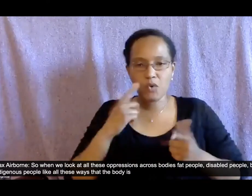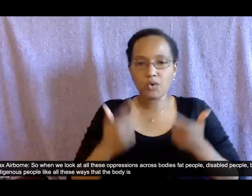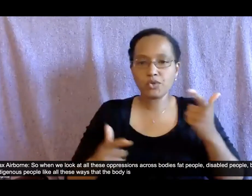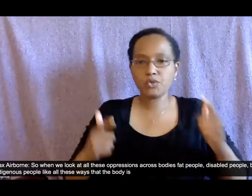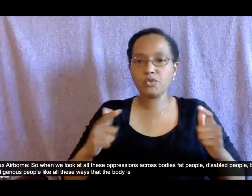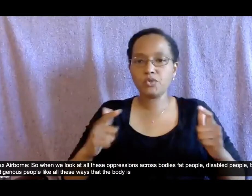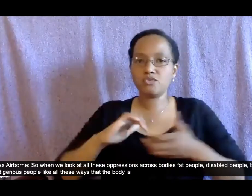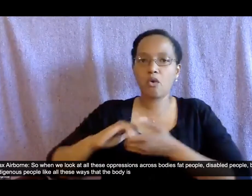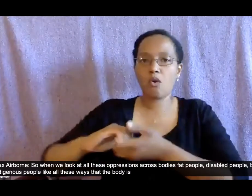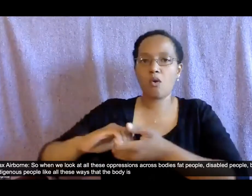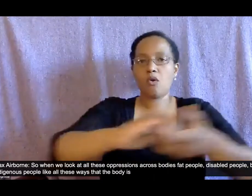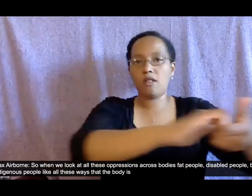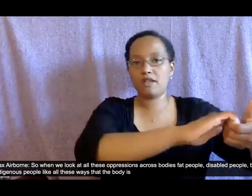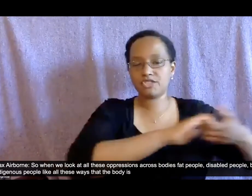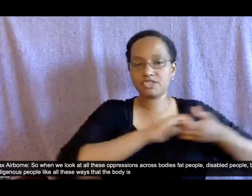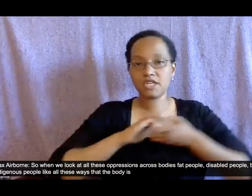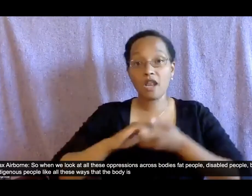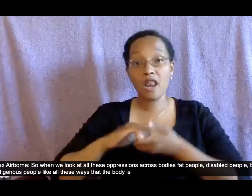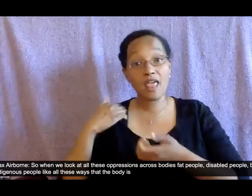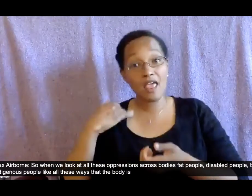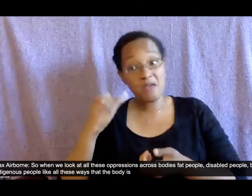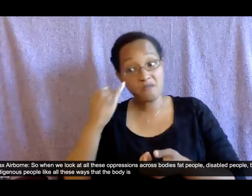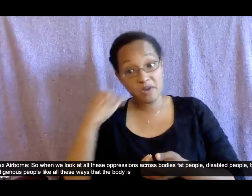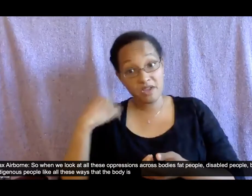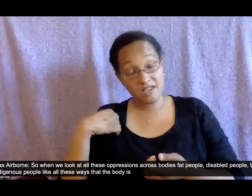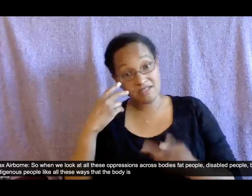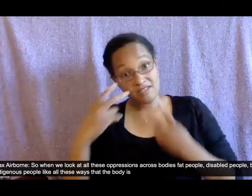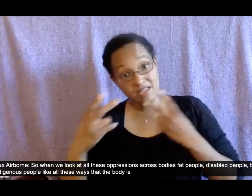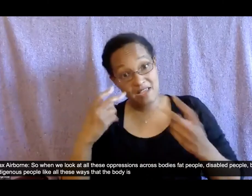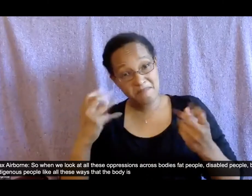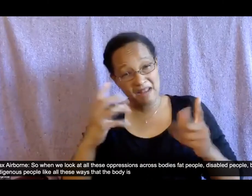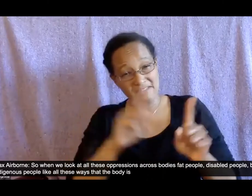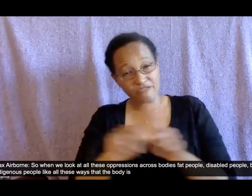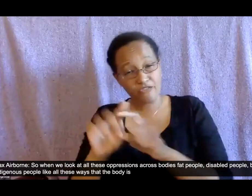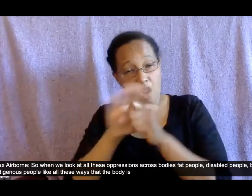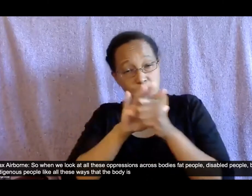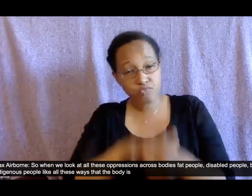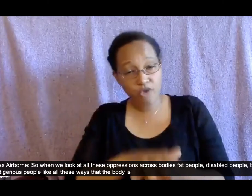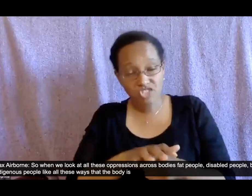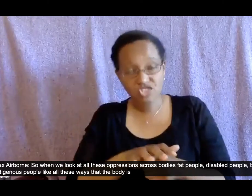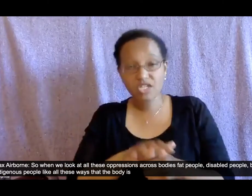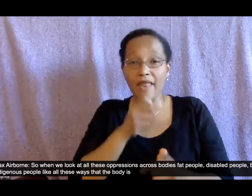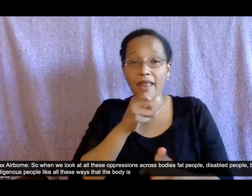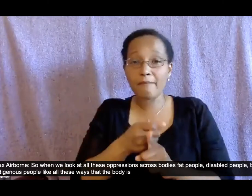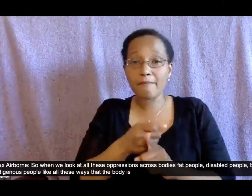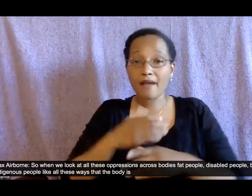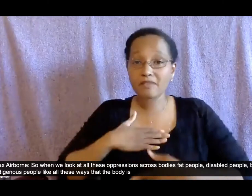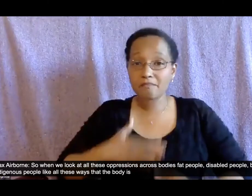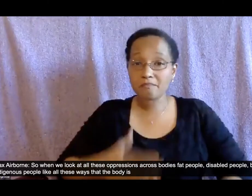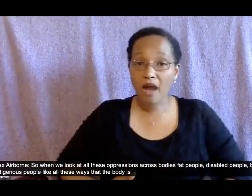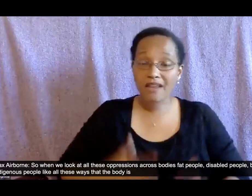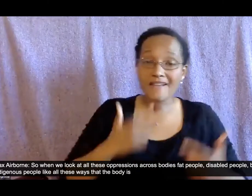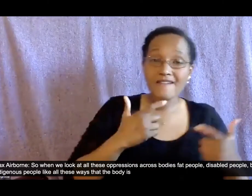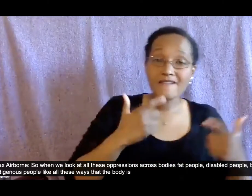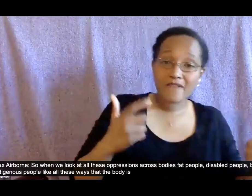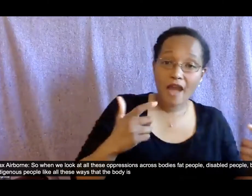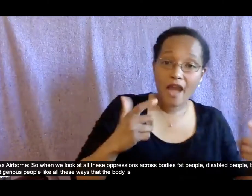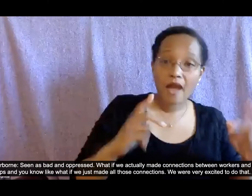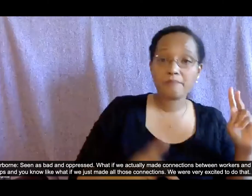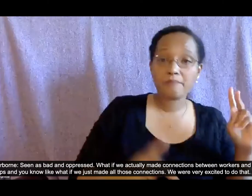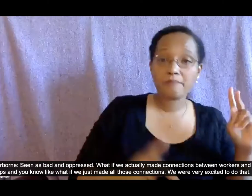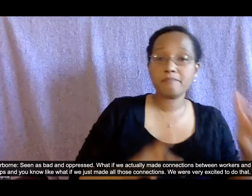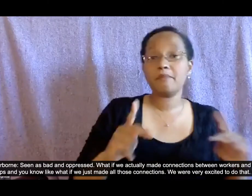bodies fat people disabled people black people indigenous people like all these ways that the body is um